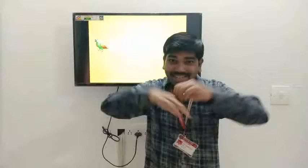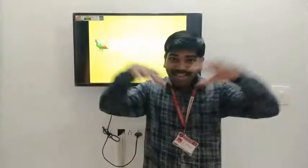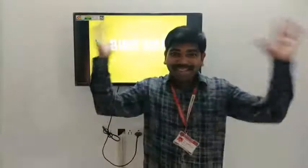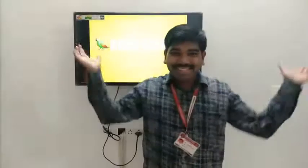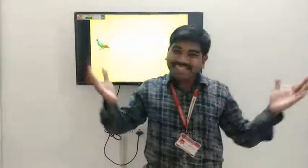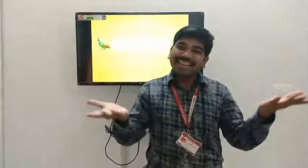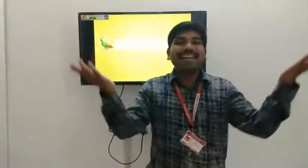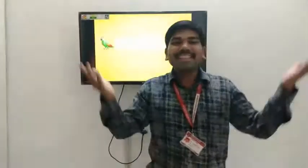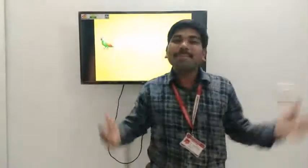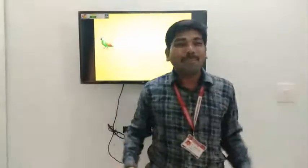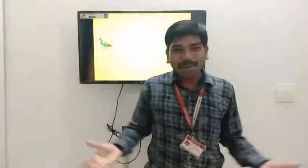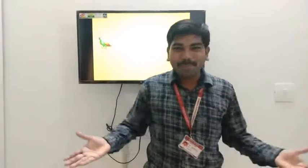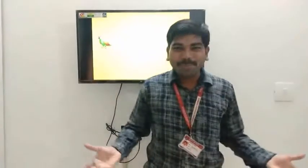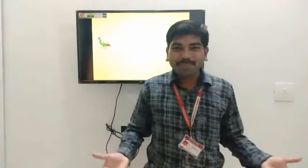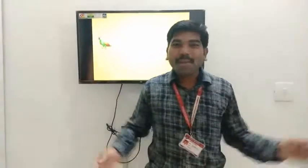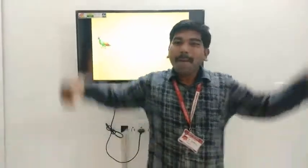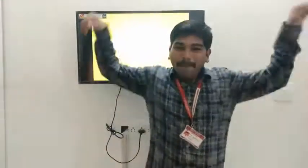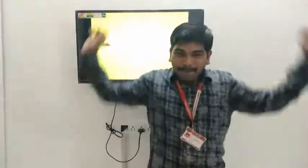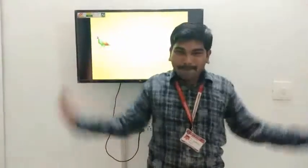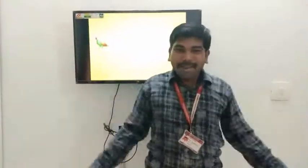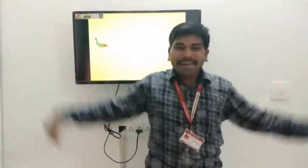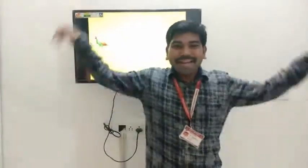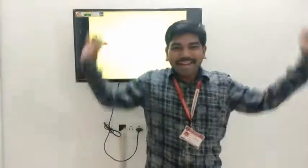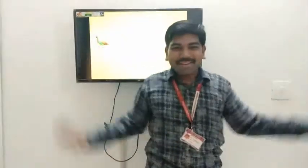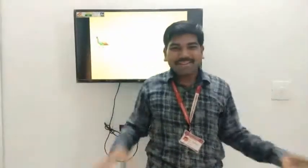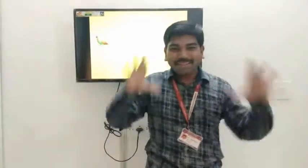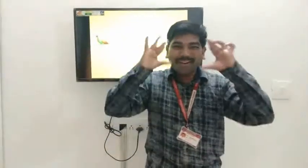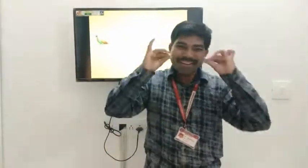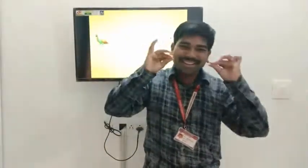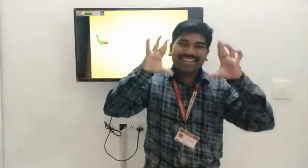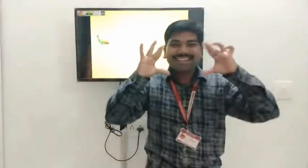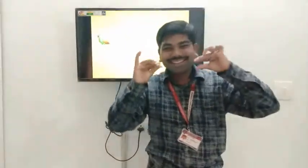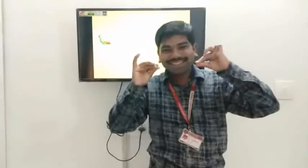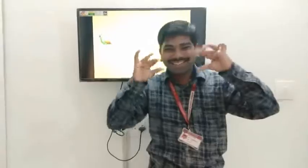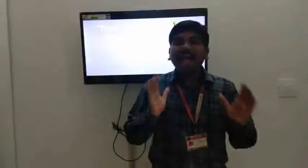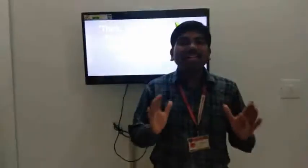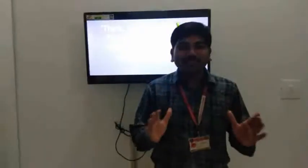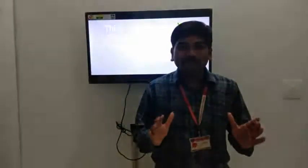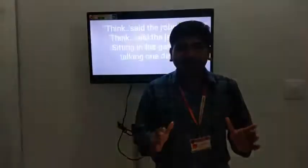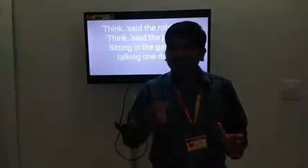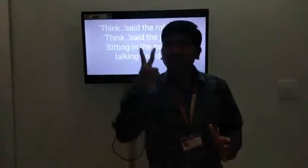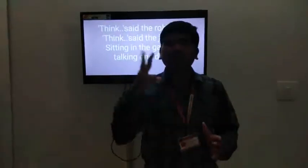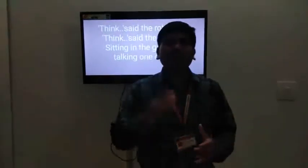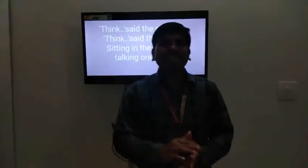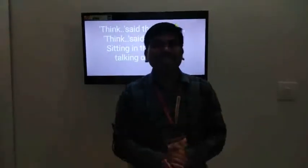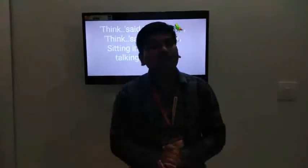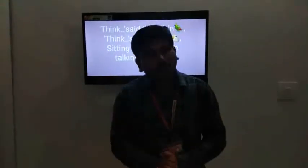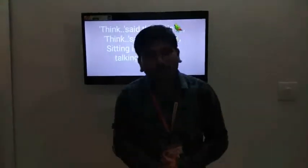Let's learn the poem, Bird Talk. As we know, two birds, Robin